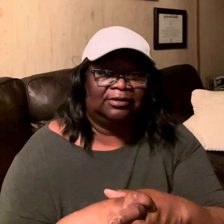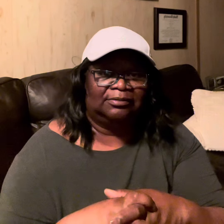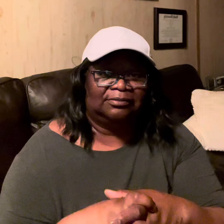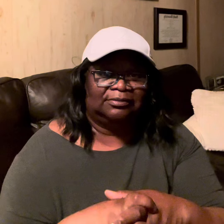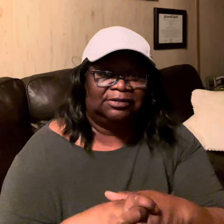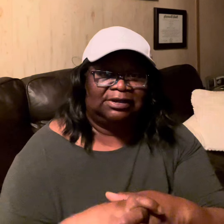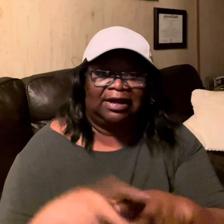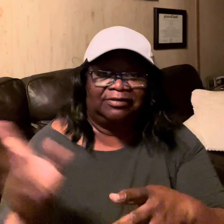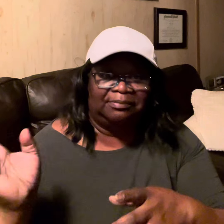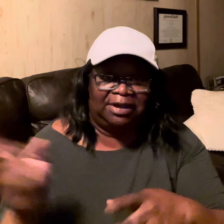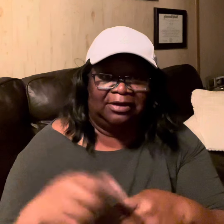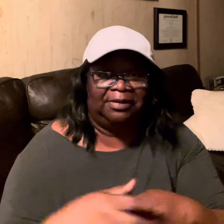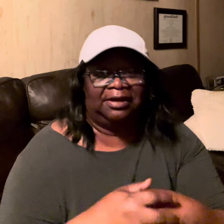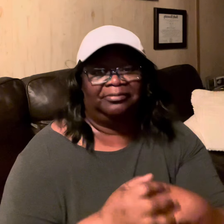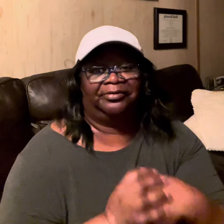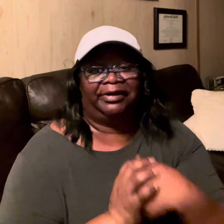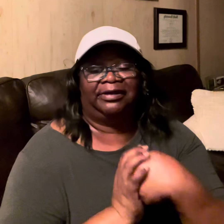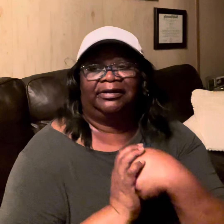having a mailman bring it